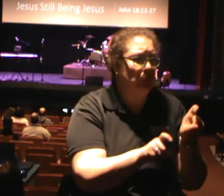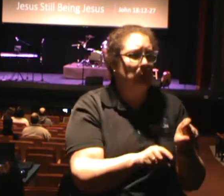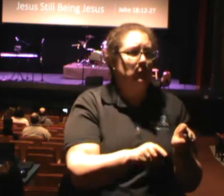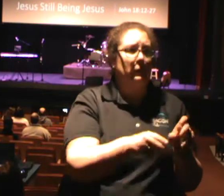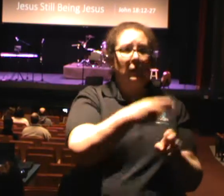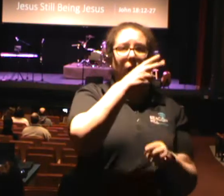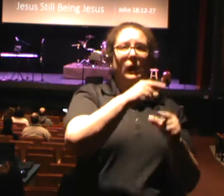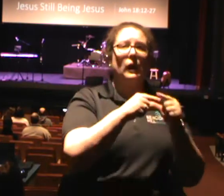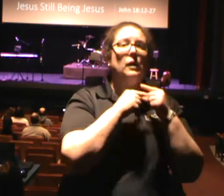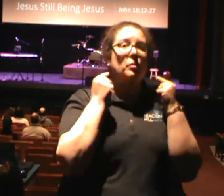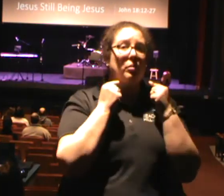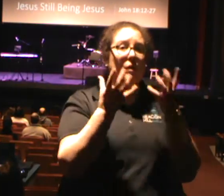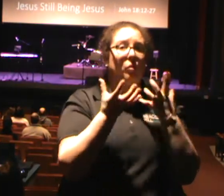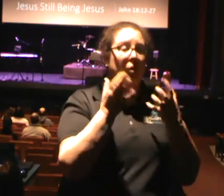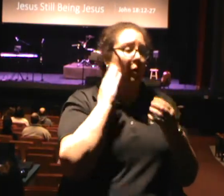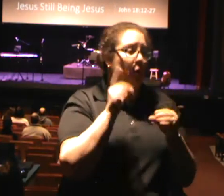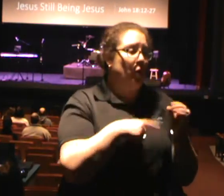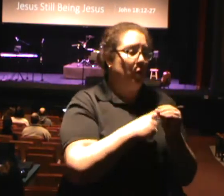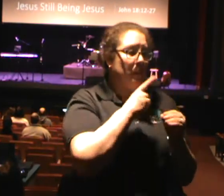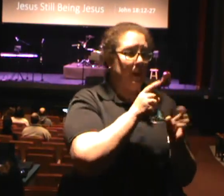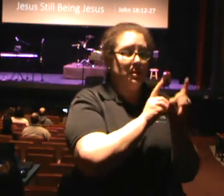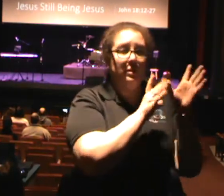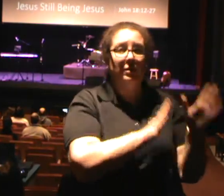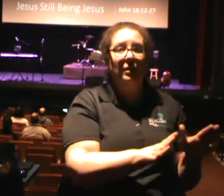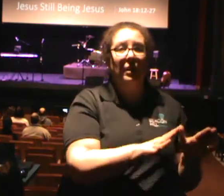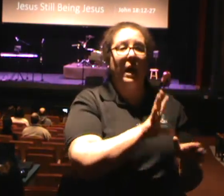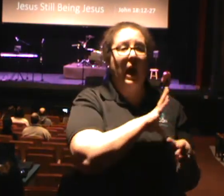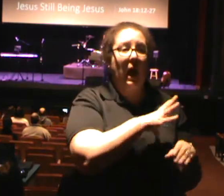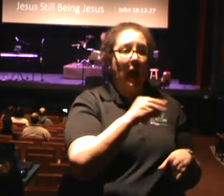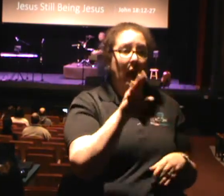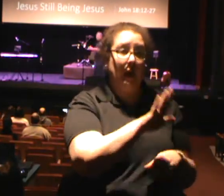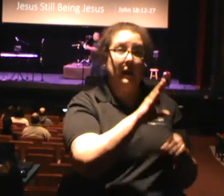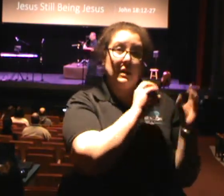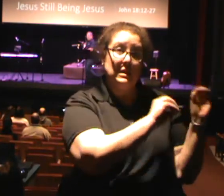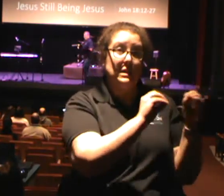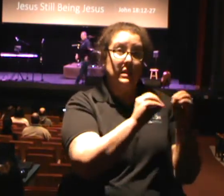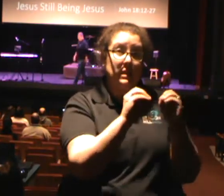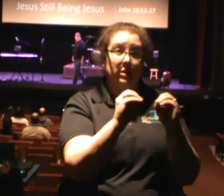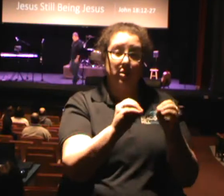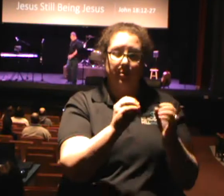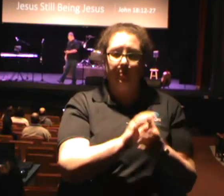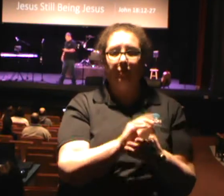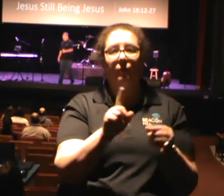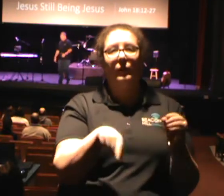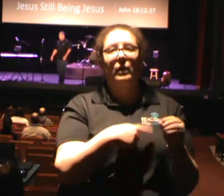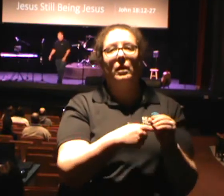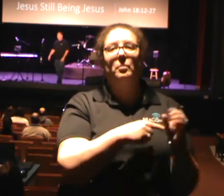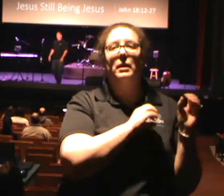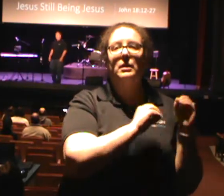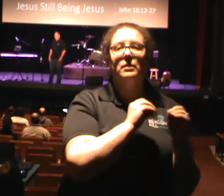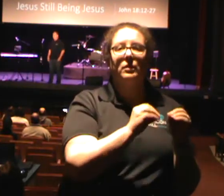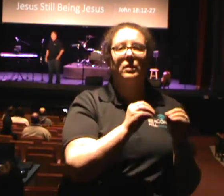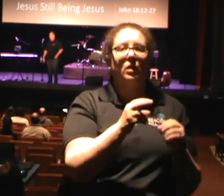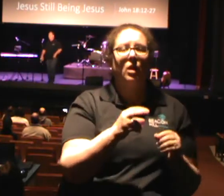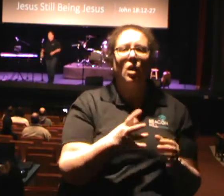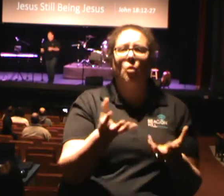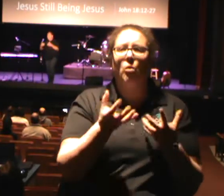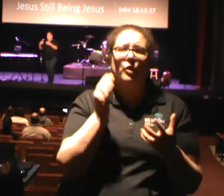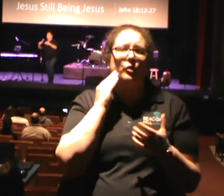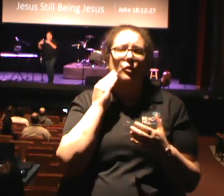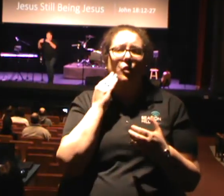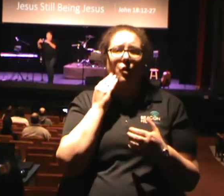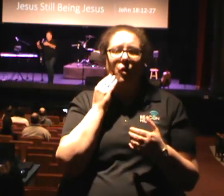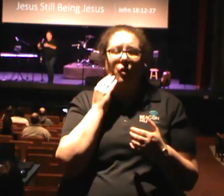his disciples and he wanted to know about his teaching. About his teaching, they were looking at a theological issue. They wanted to know